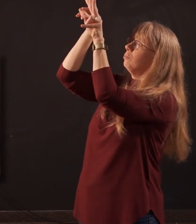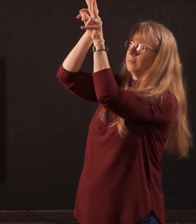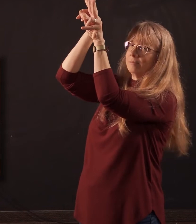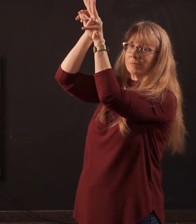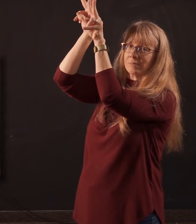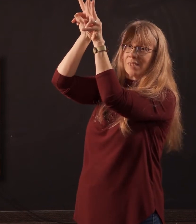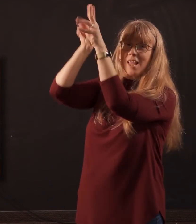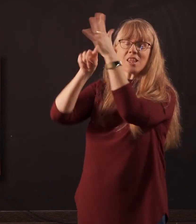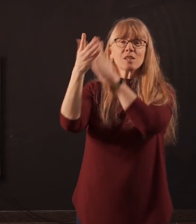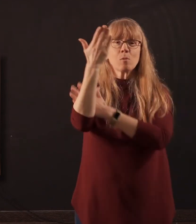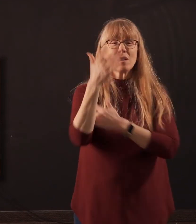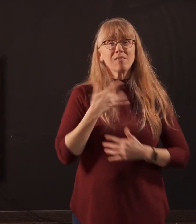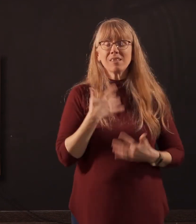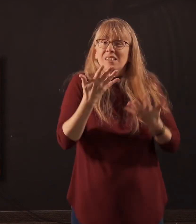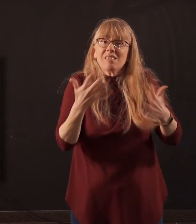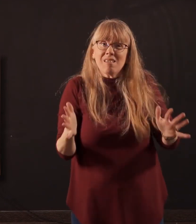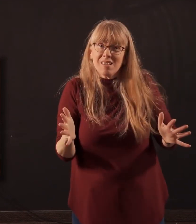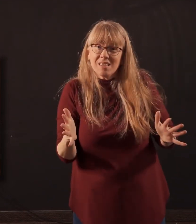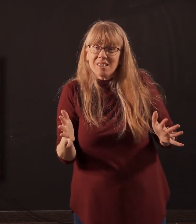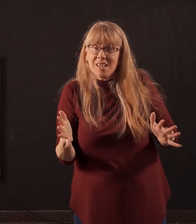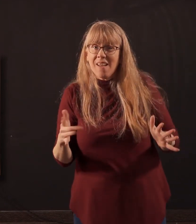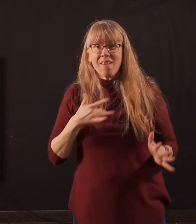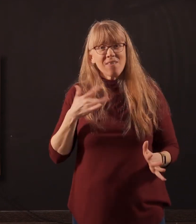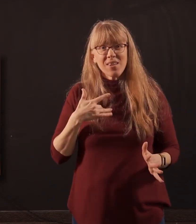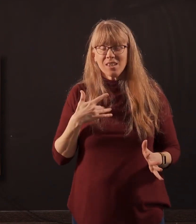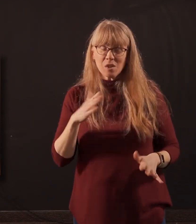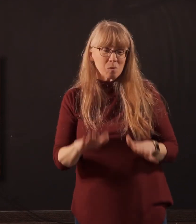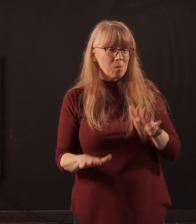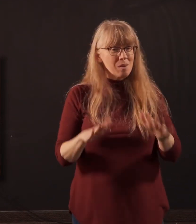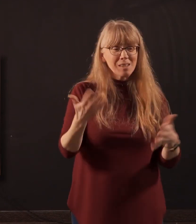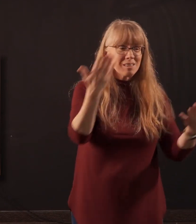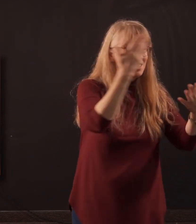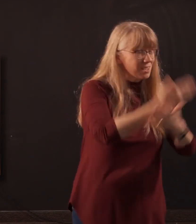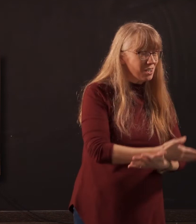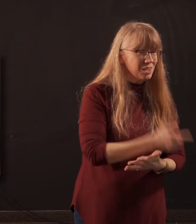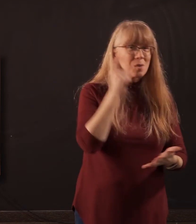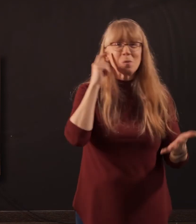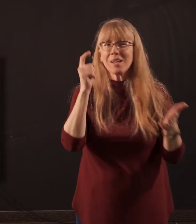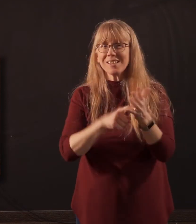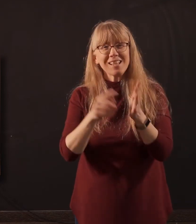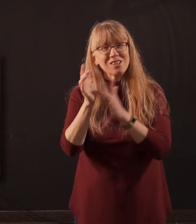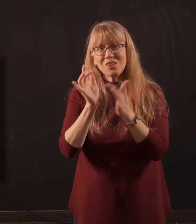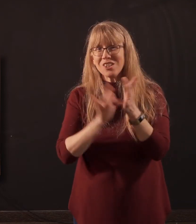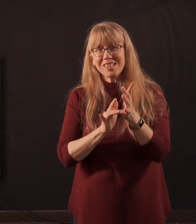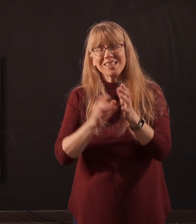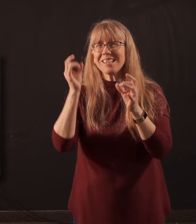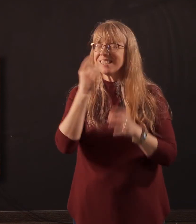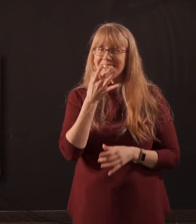this morning, if you feel lost, if you feel as though you're walking around in the darkness, then recognize that Jesus is light, and he